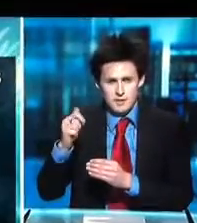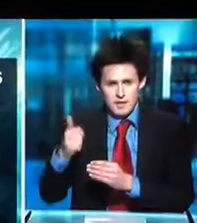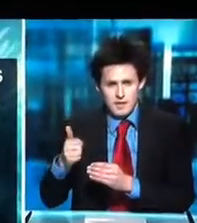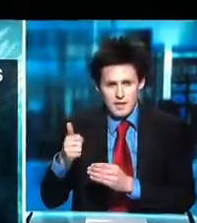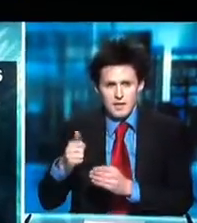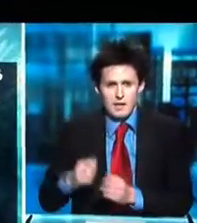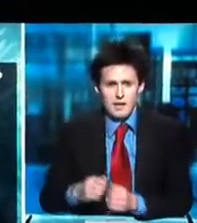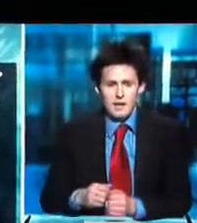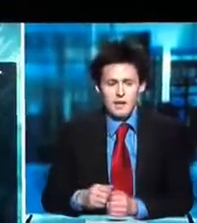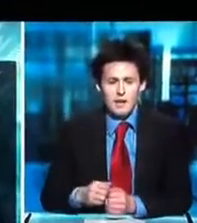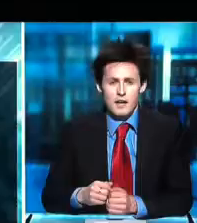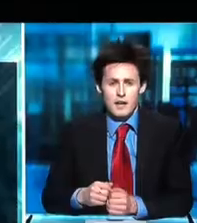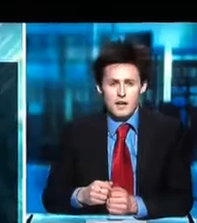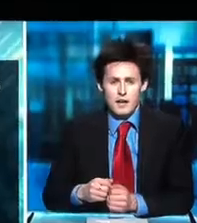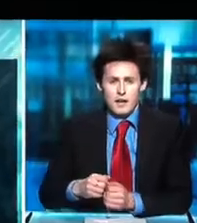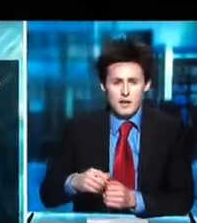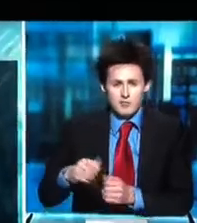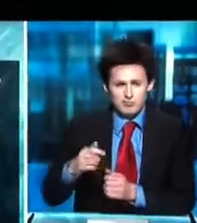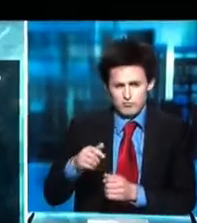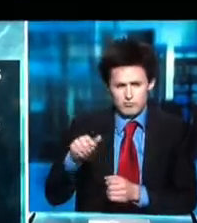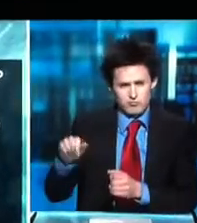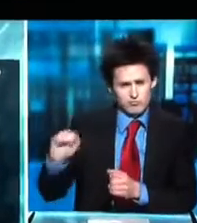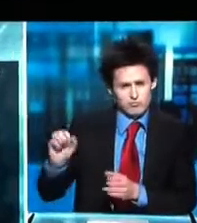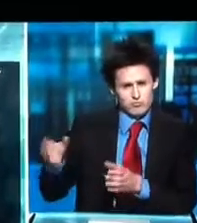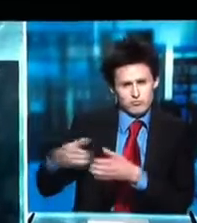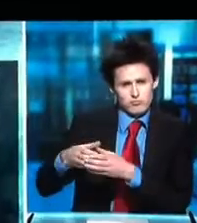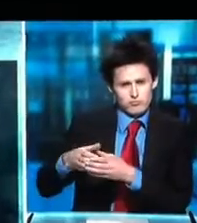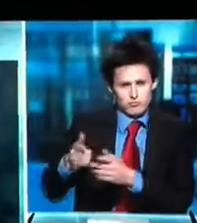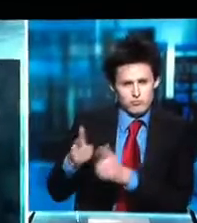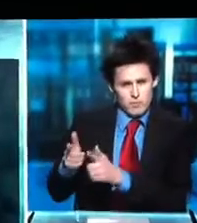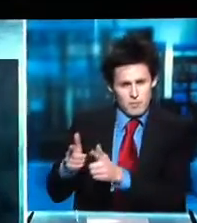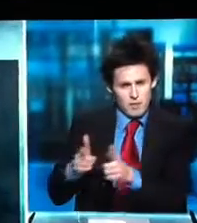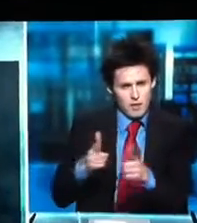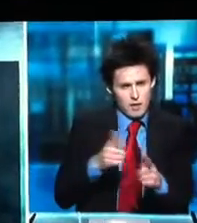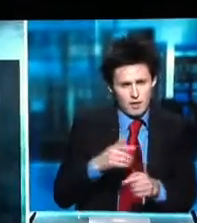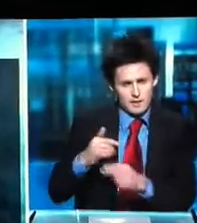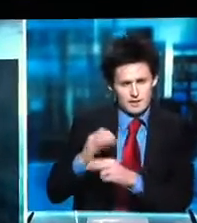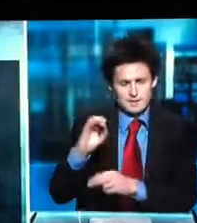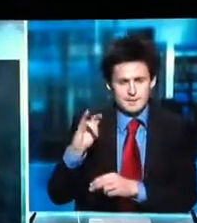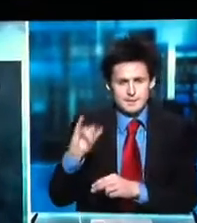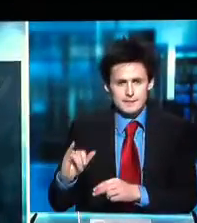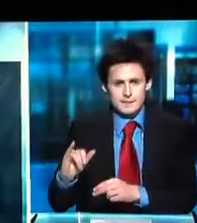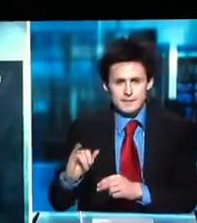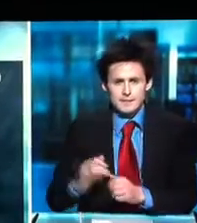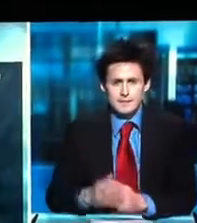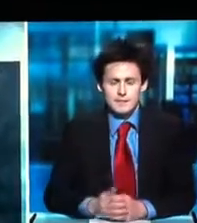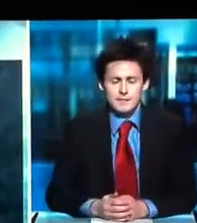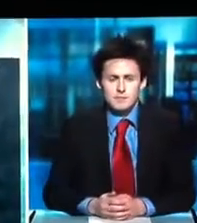forcing them to ease their shelling of the rebel-held city.